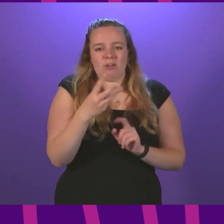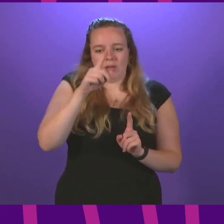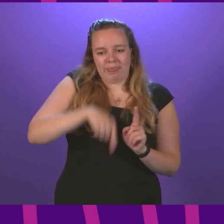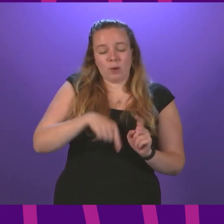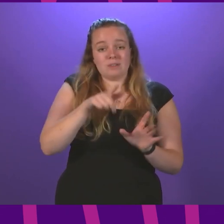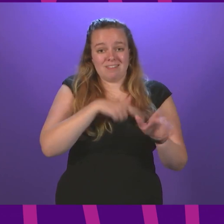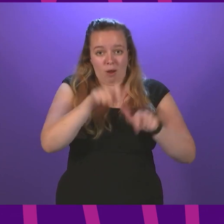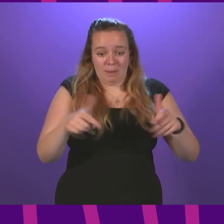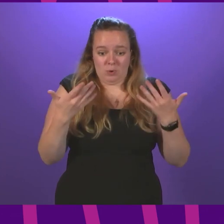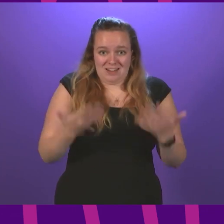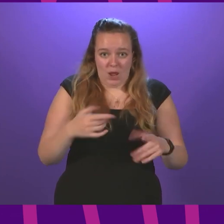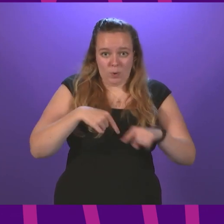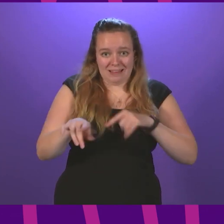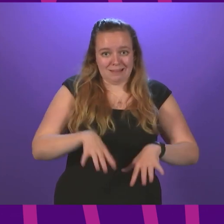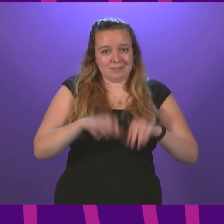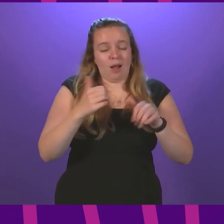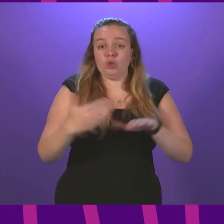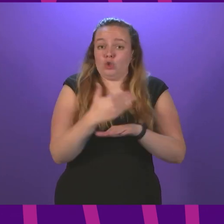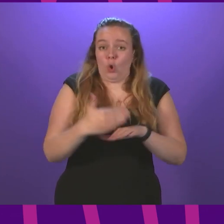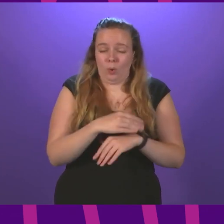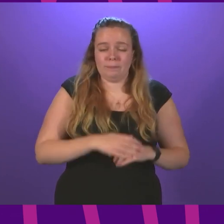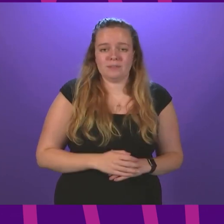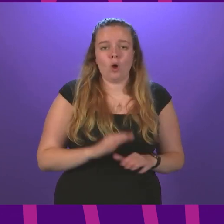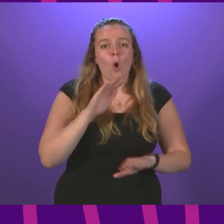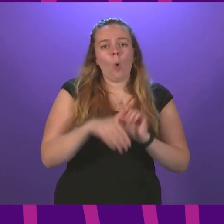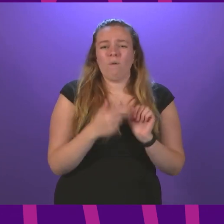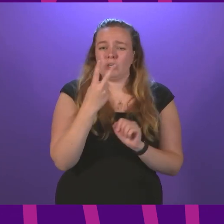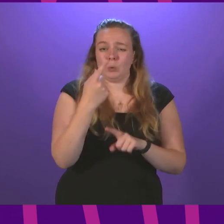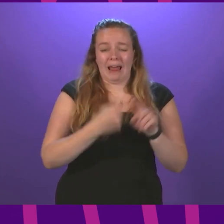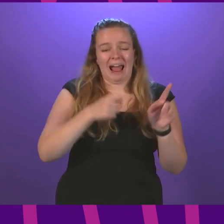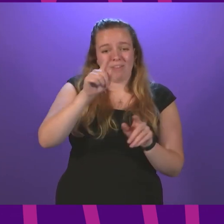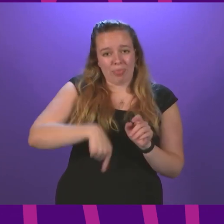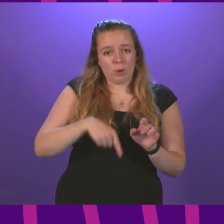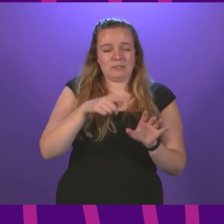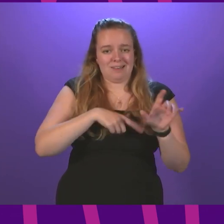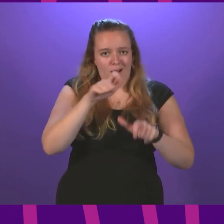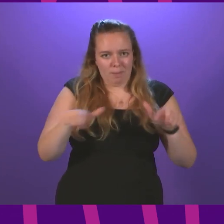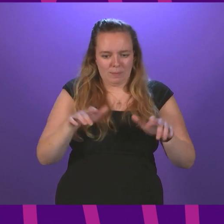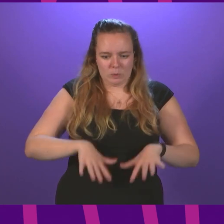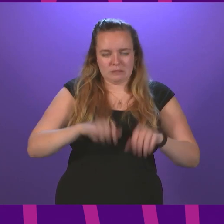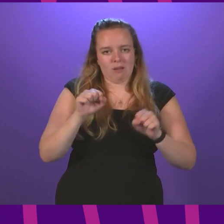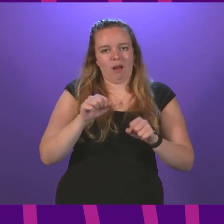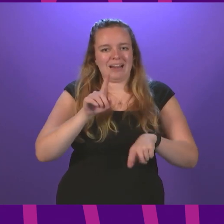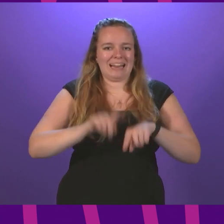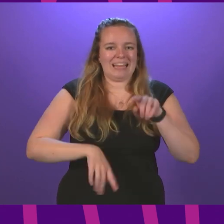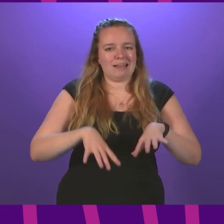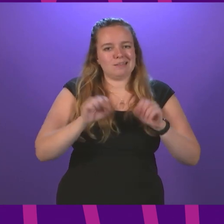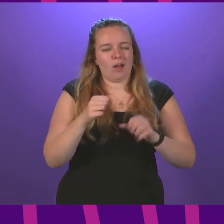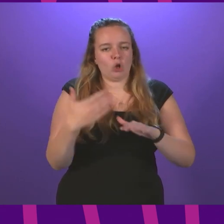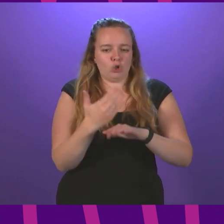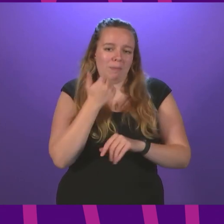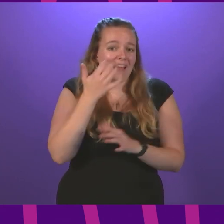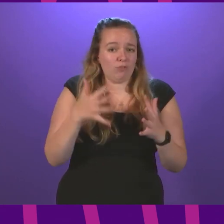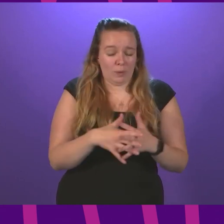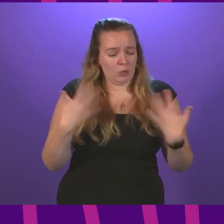young people now in Kickstart jobs. Over 2,500 young people start a Kickstart job each week, a